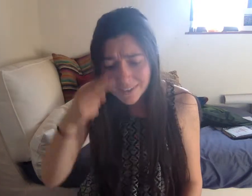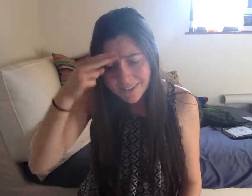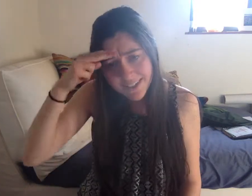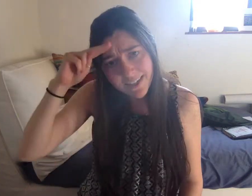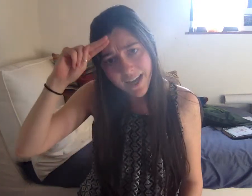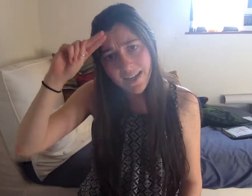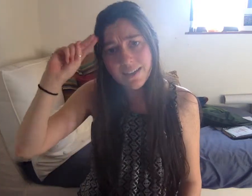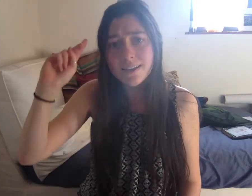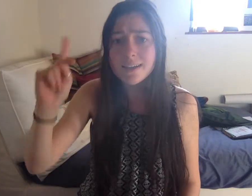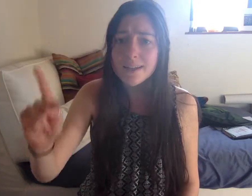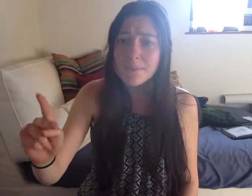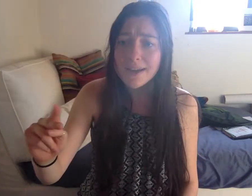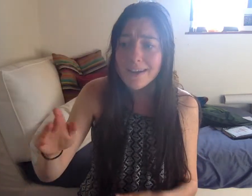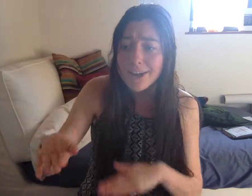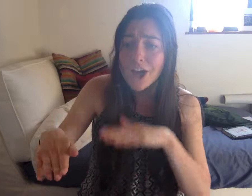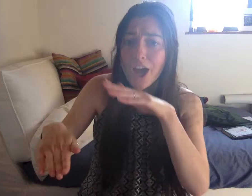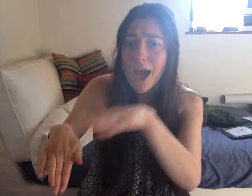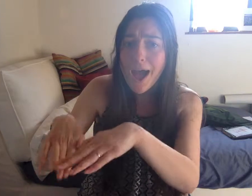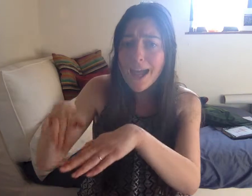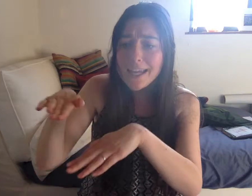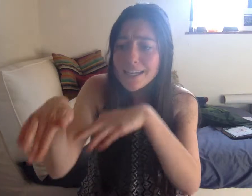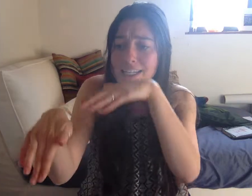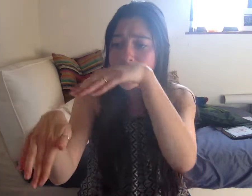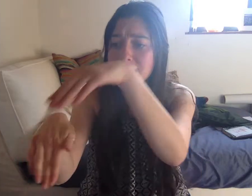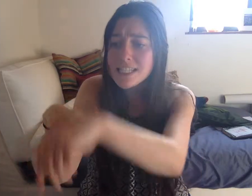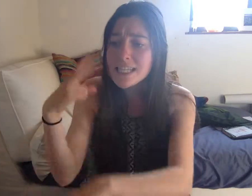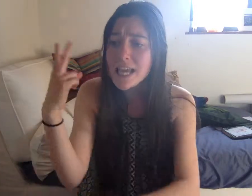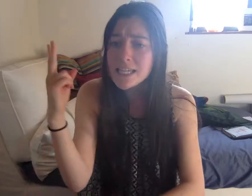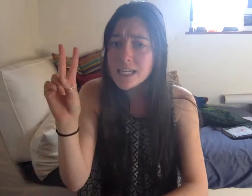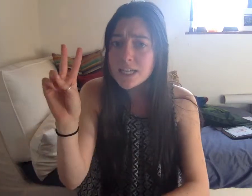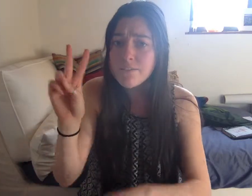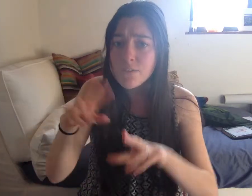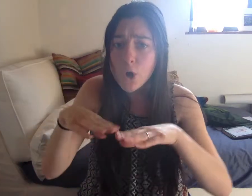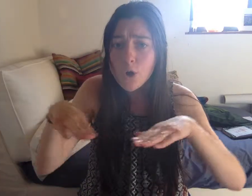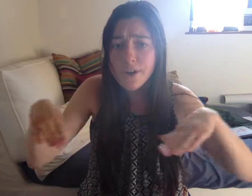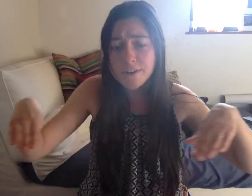Decided he better hide me to the second floor.